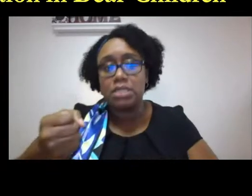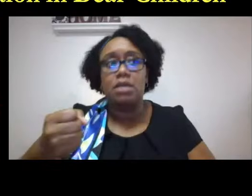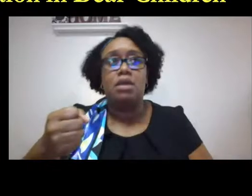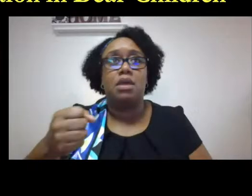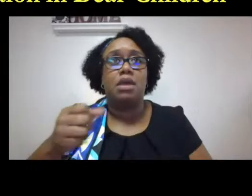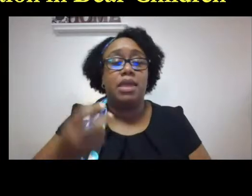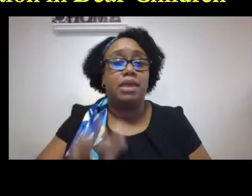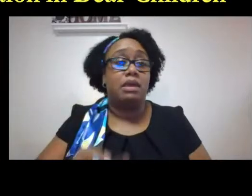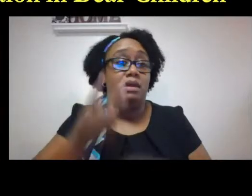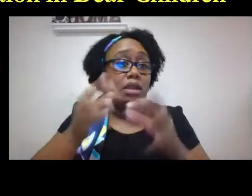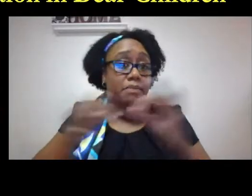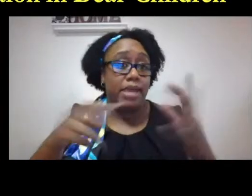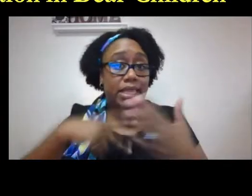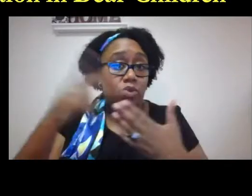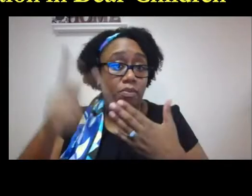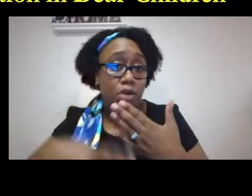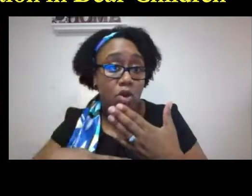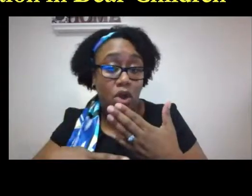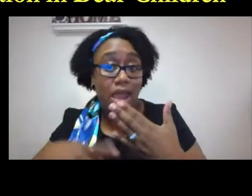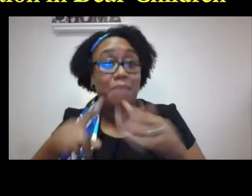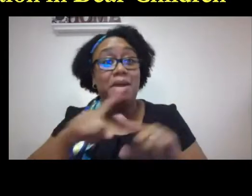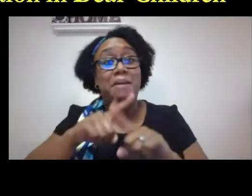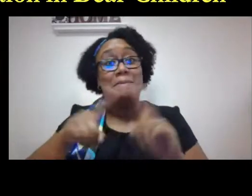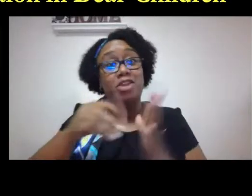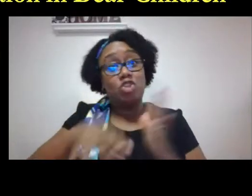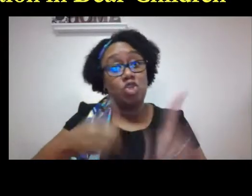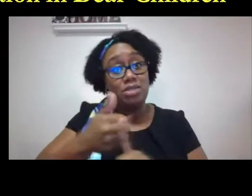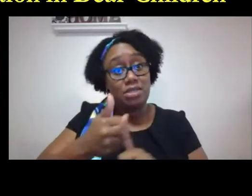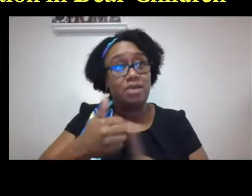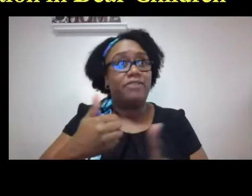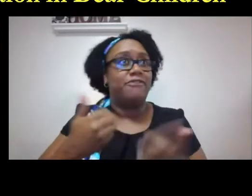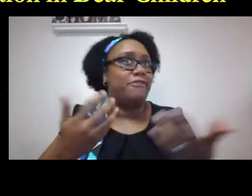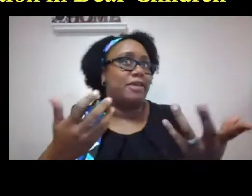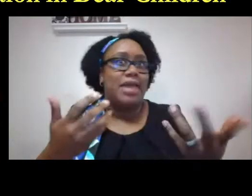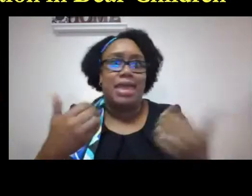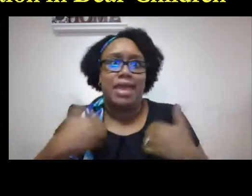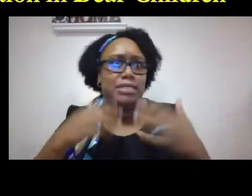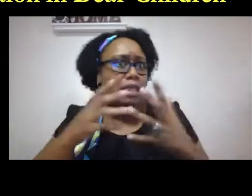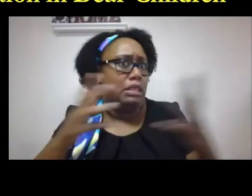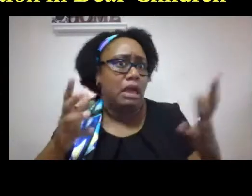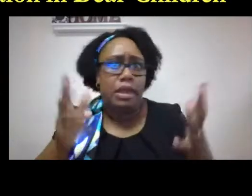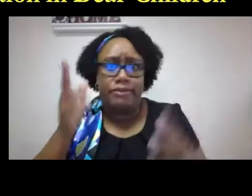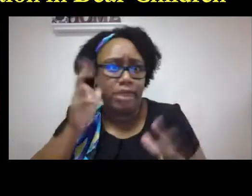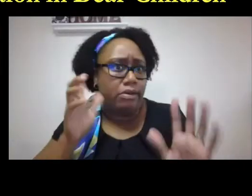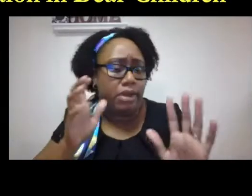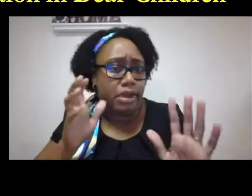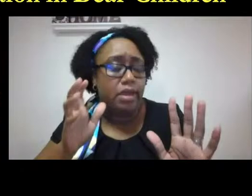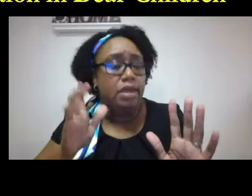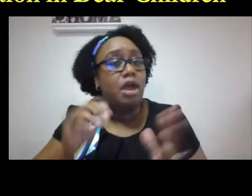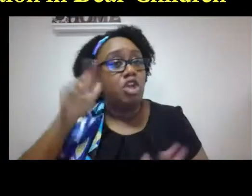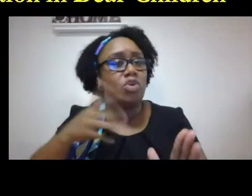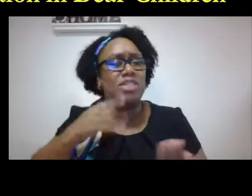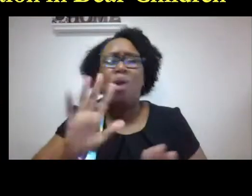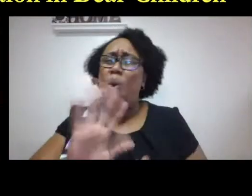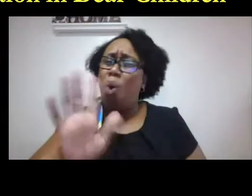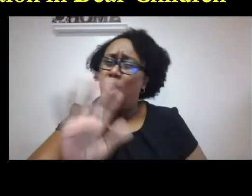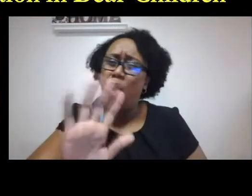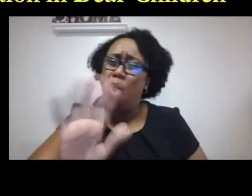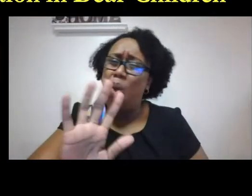the team is considering a placement of a student in a bilingual program